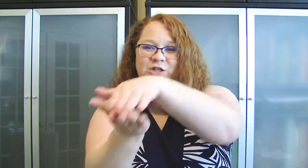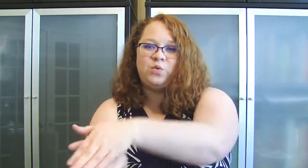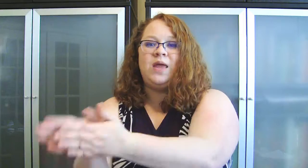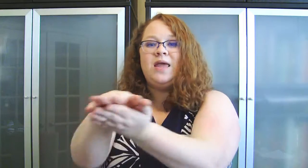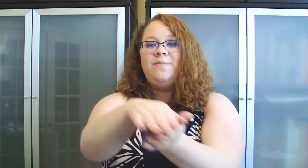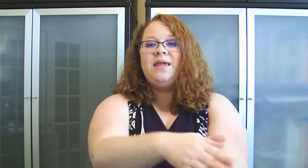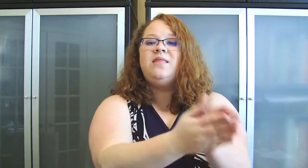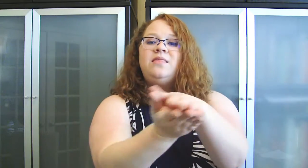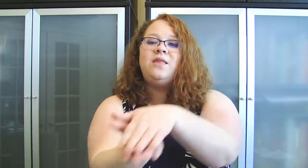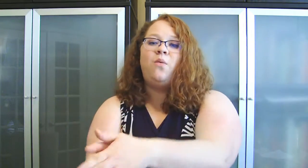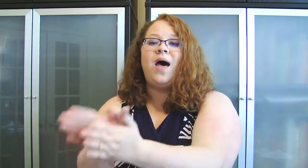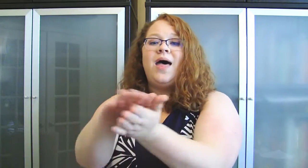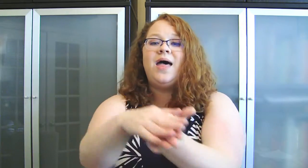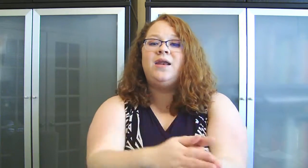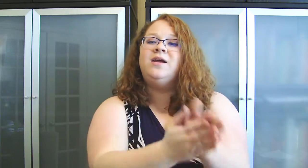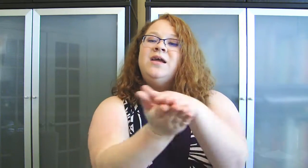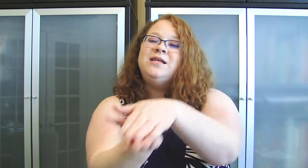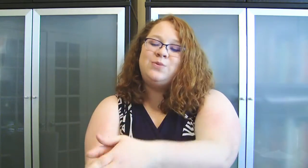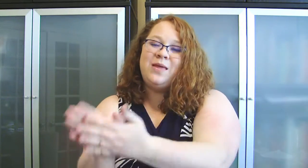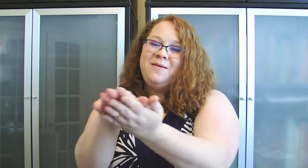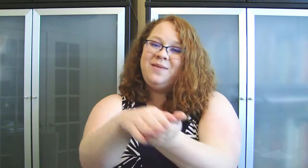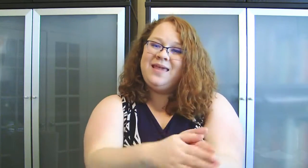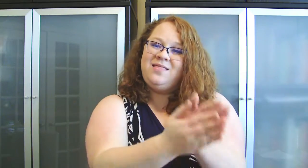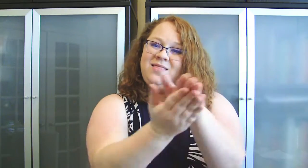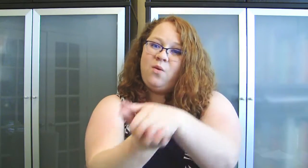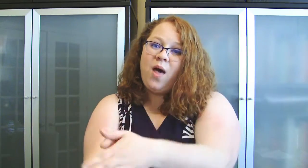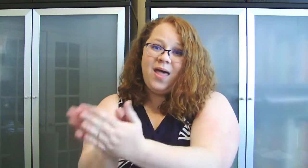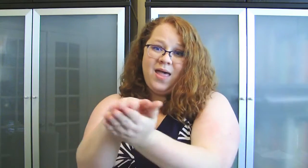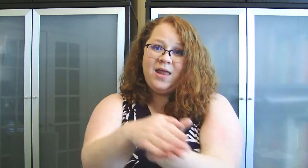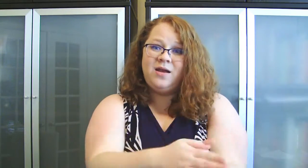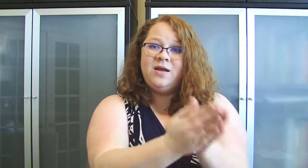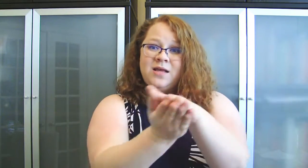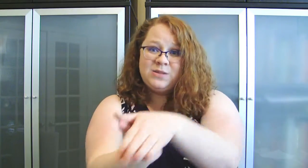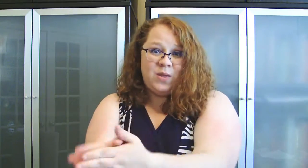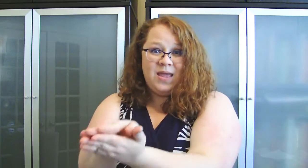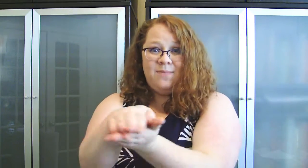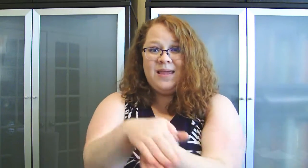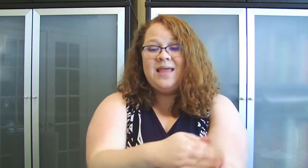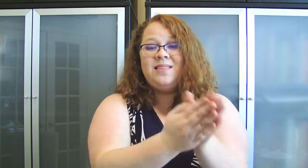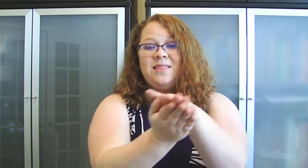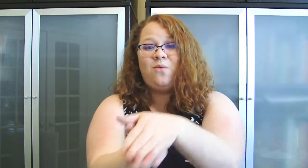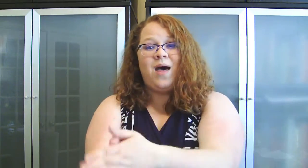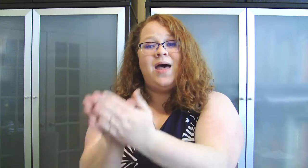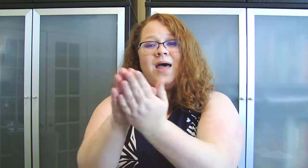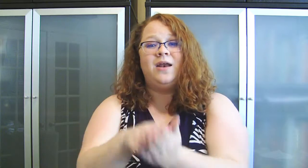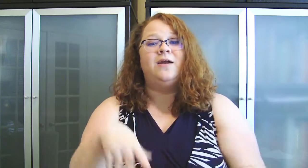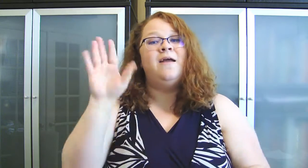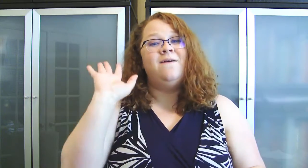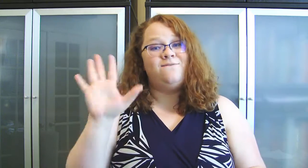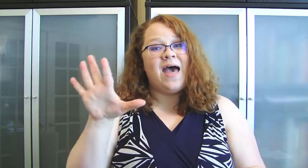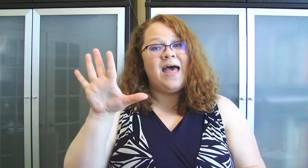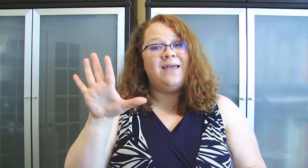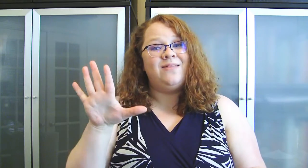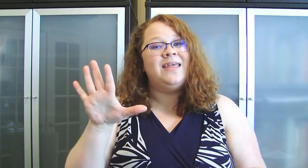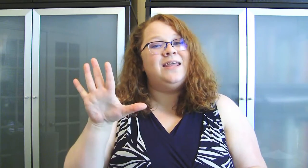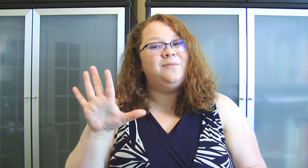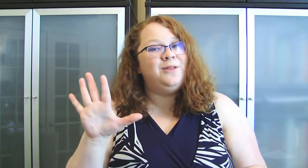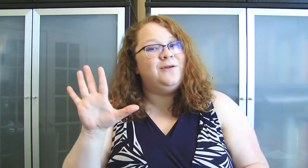swimming in the water. Swimming in the water. Swimming in the water. Five little blue